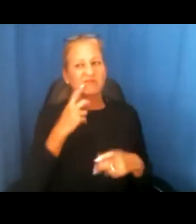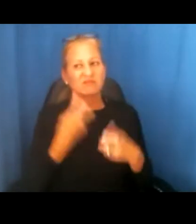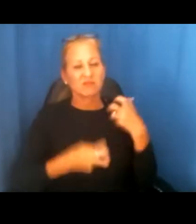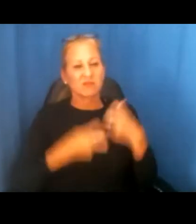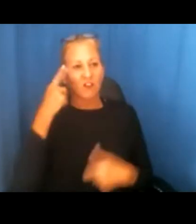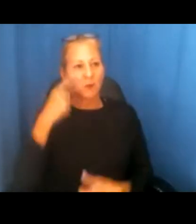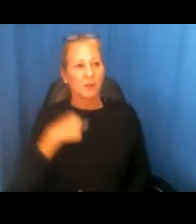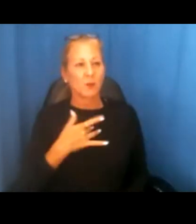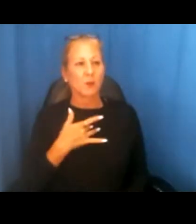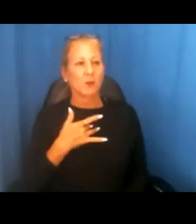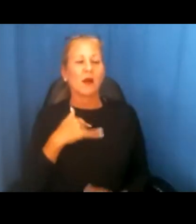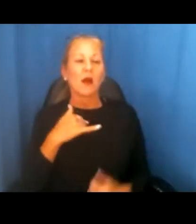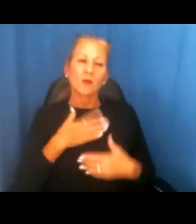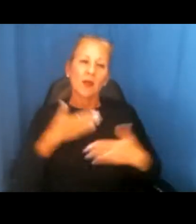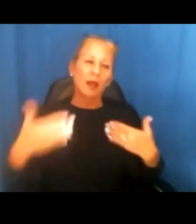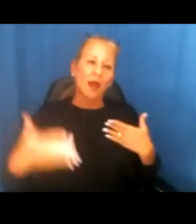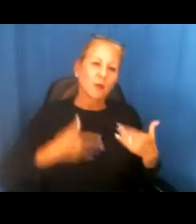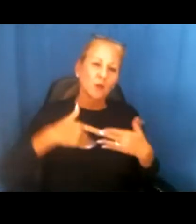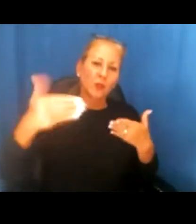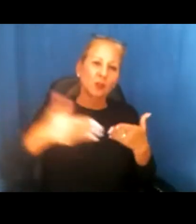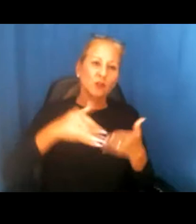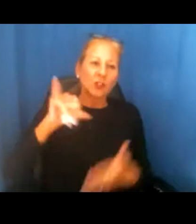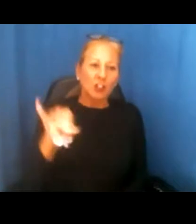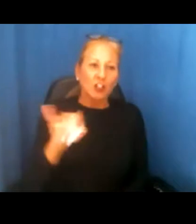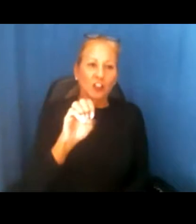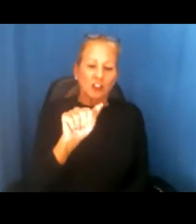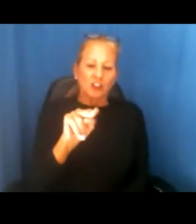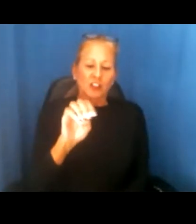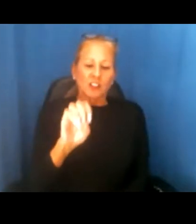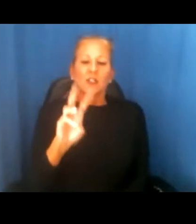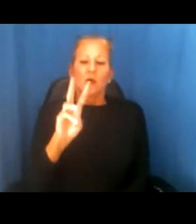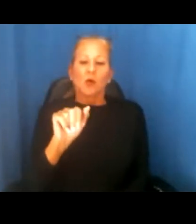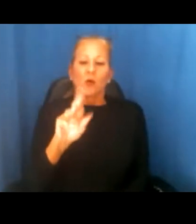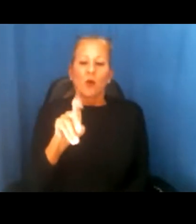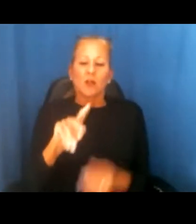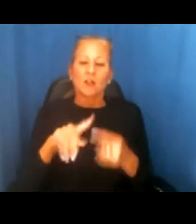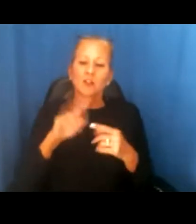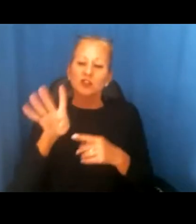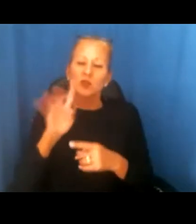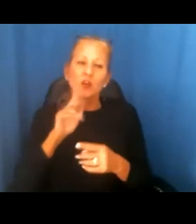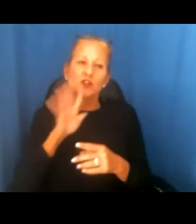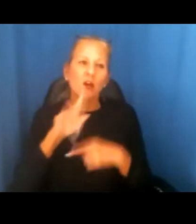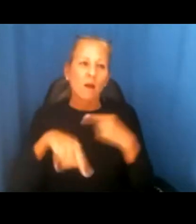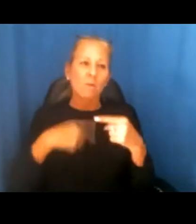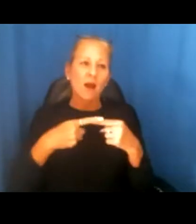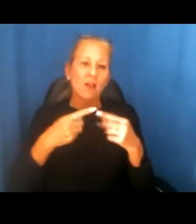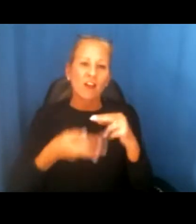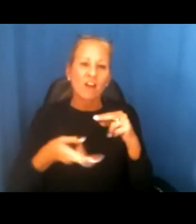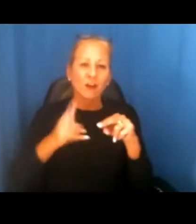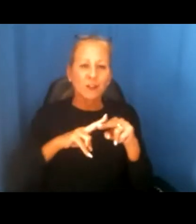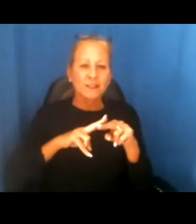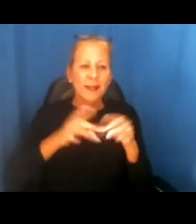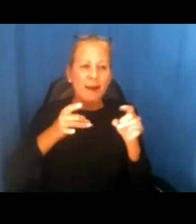to introduce Janine Warden to speak about the increase in hate and harassment against our Asian American